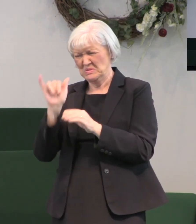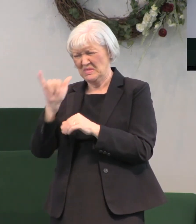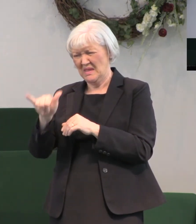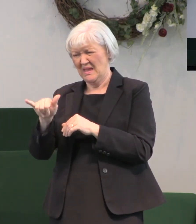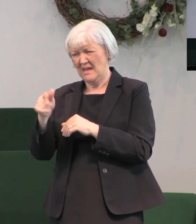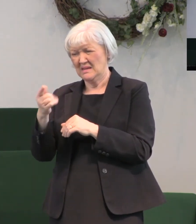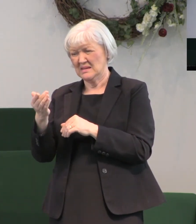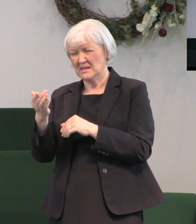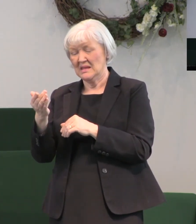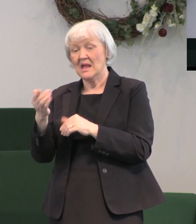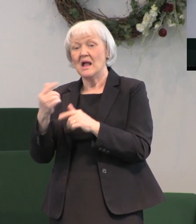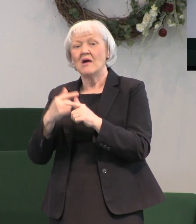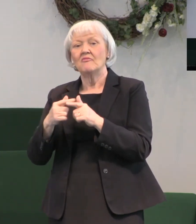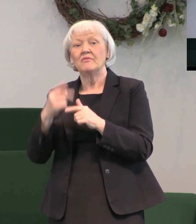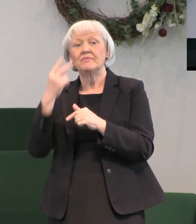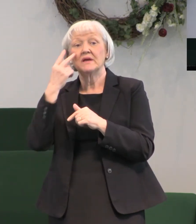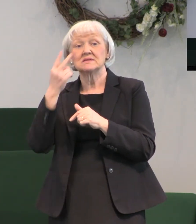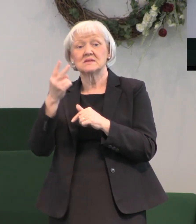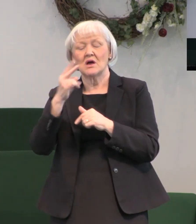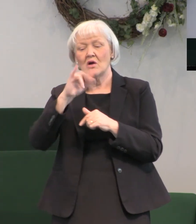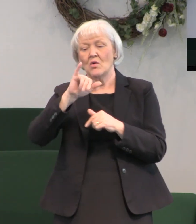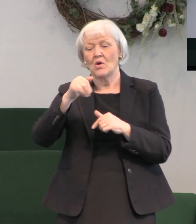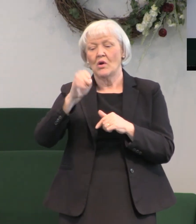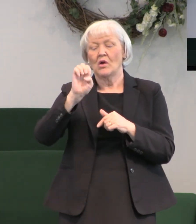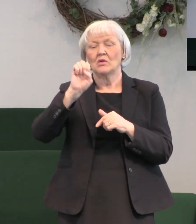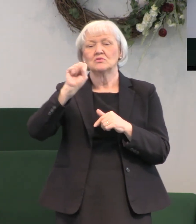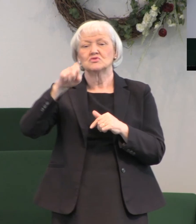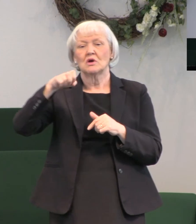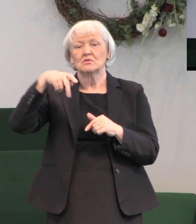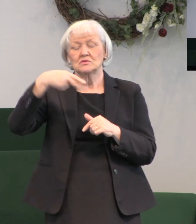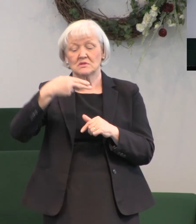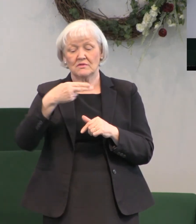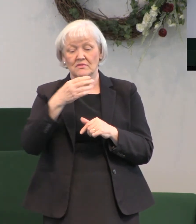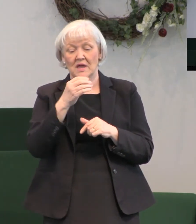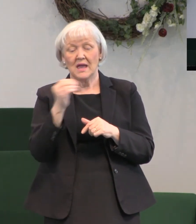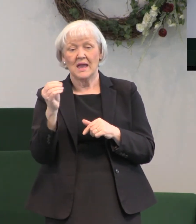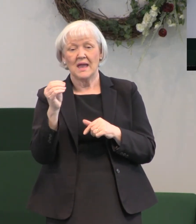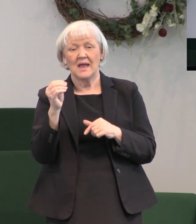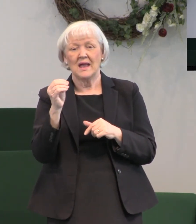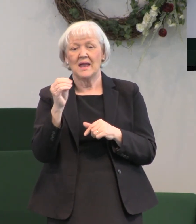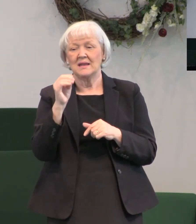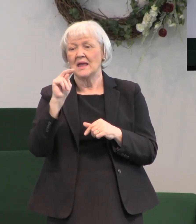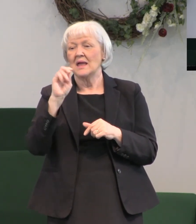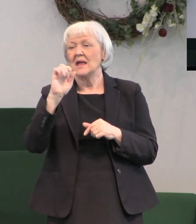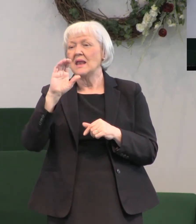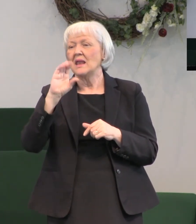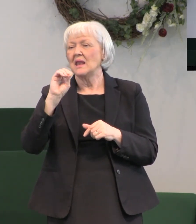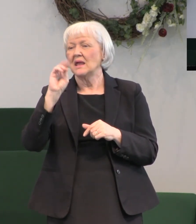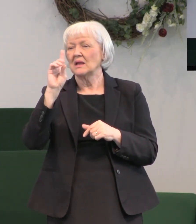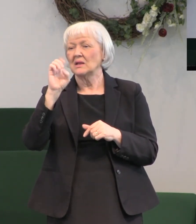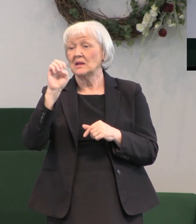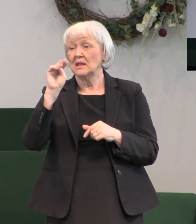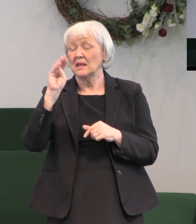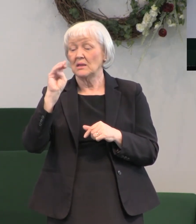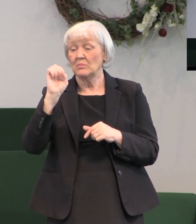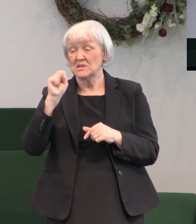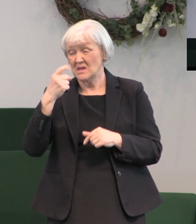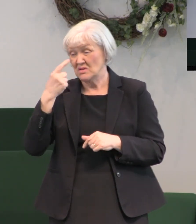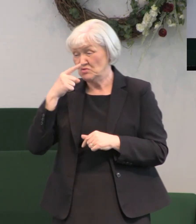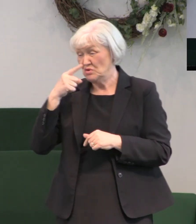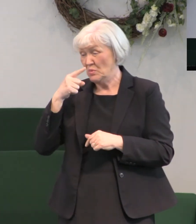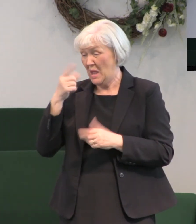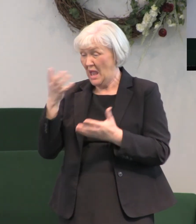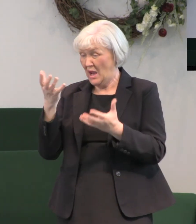then they saw as Joseph of Arimathea and Nicodemus got permission to take his body down from the cross and